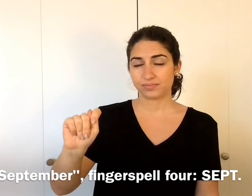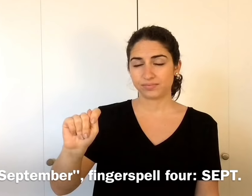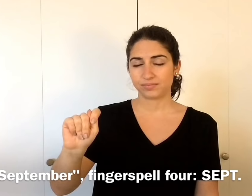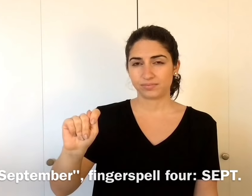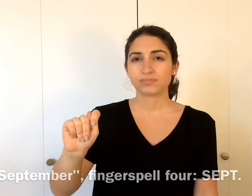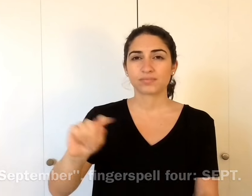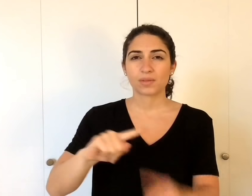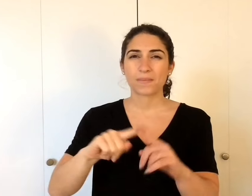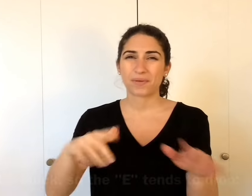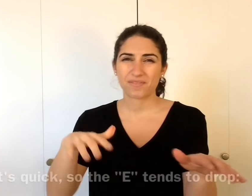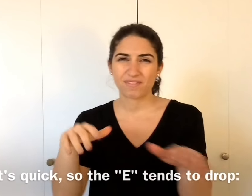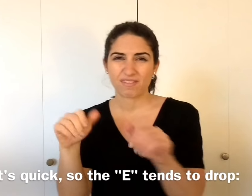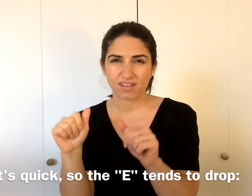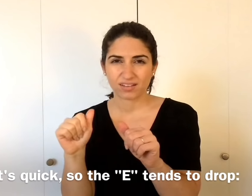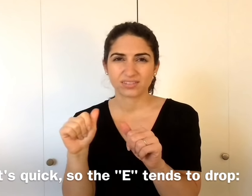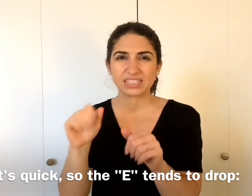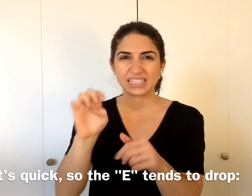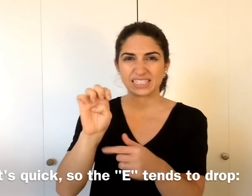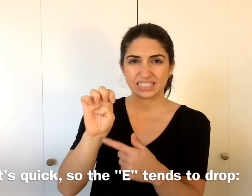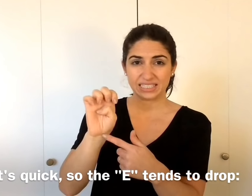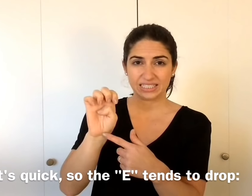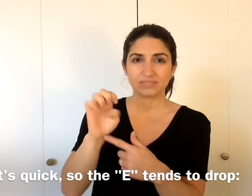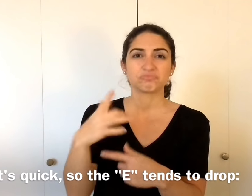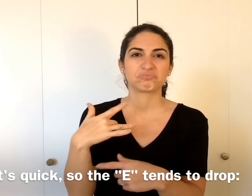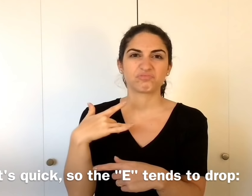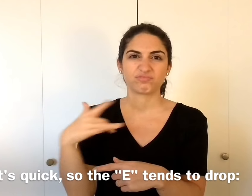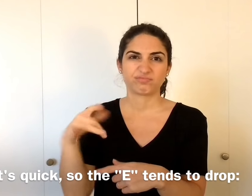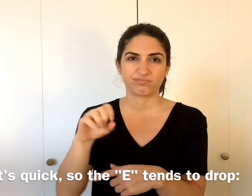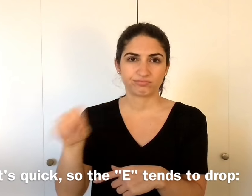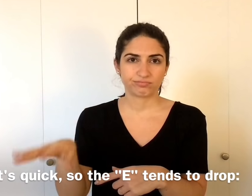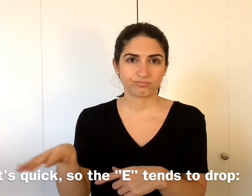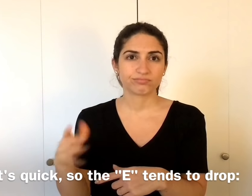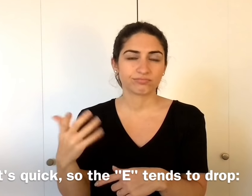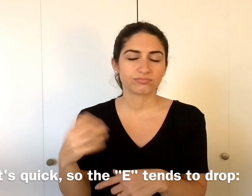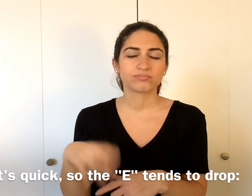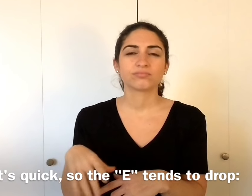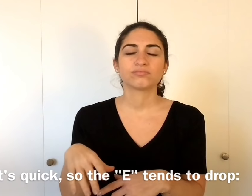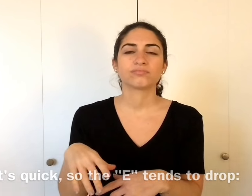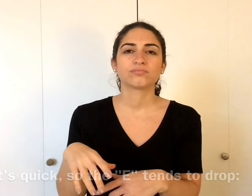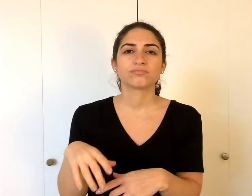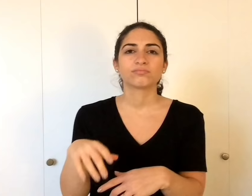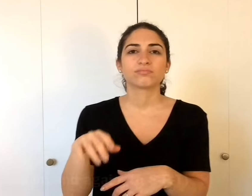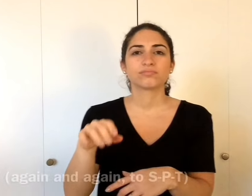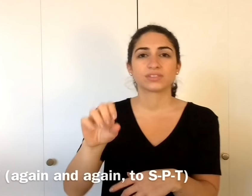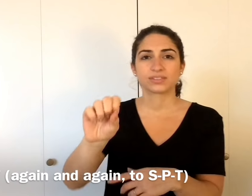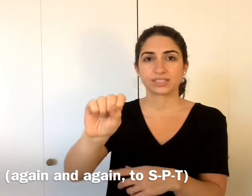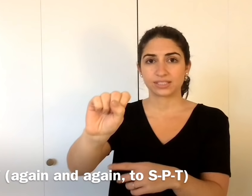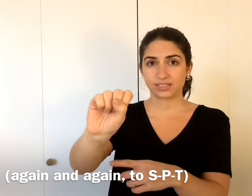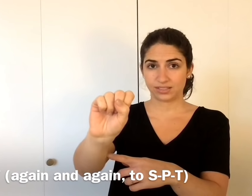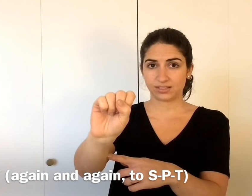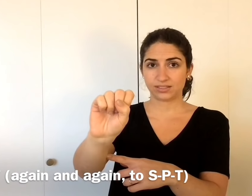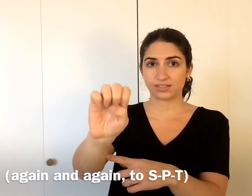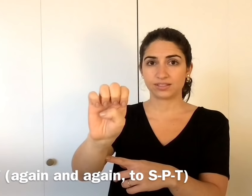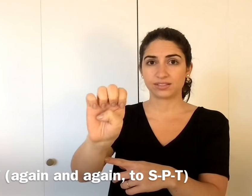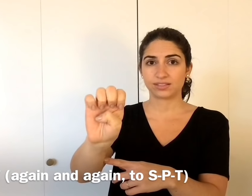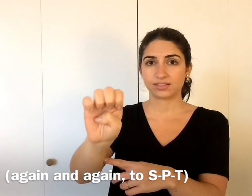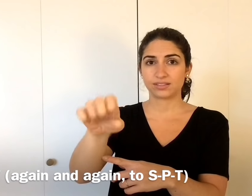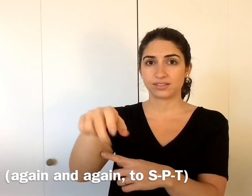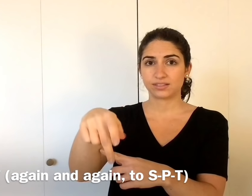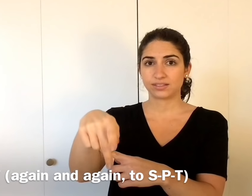but it's fast, so the E tends to drop out. So again, it's September,